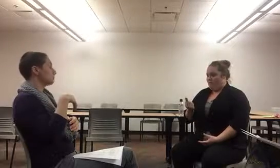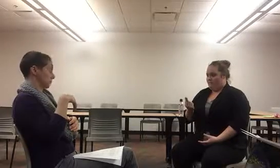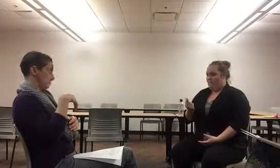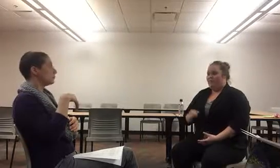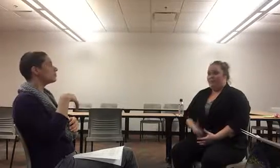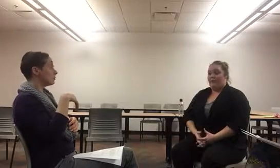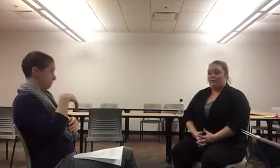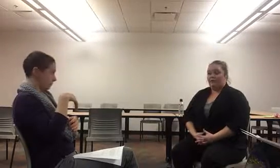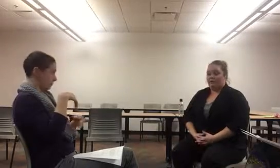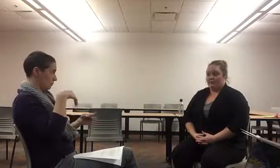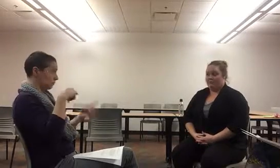I have my partner, Jonah.